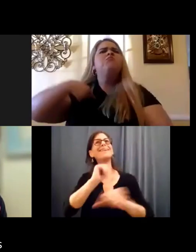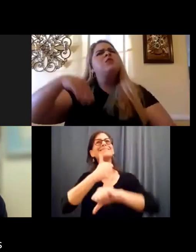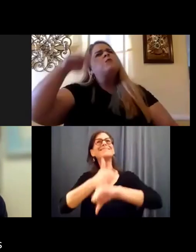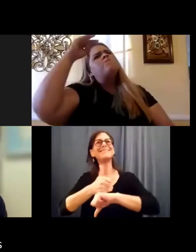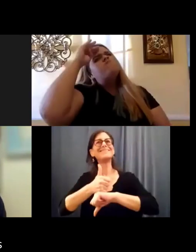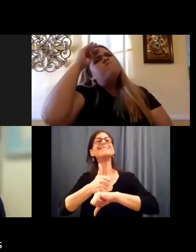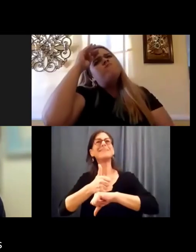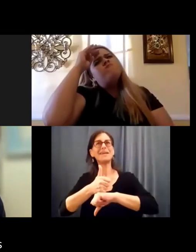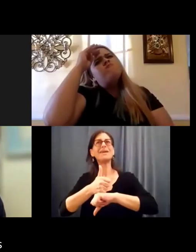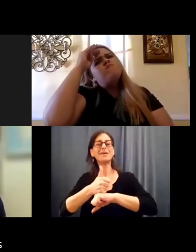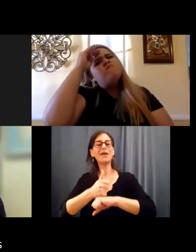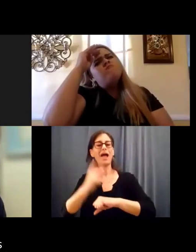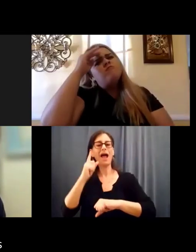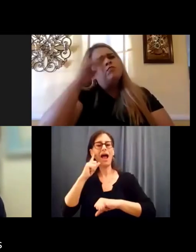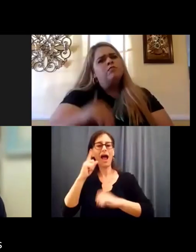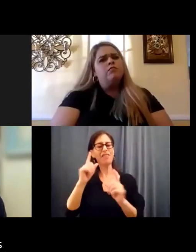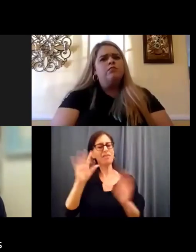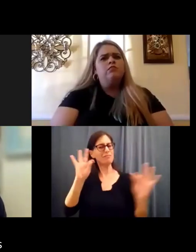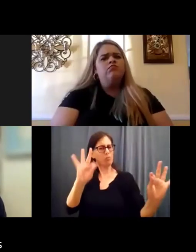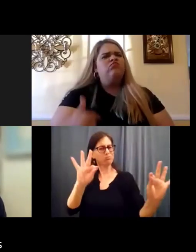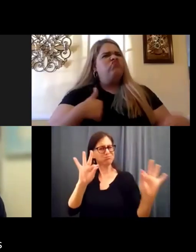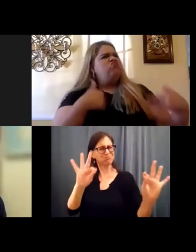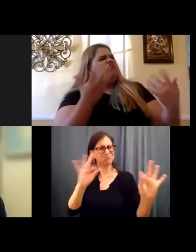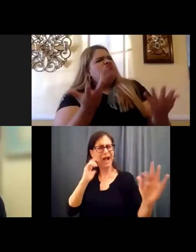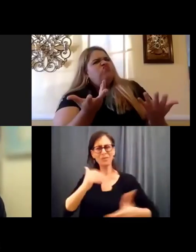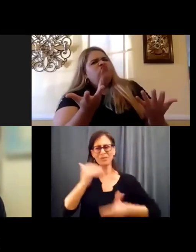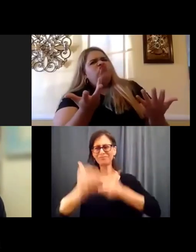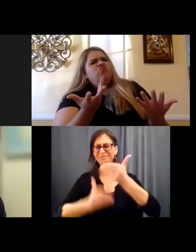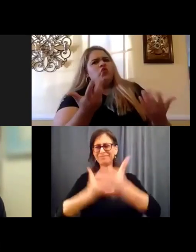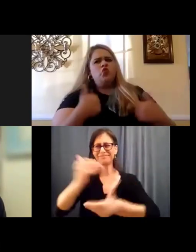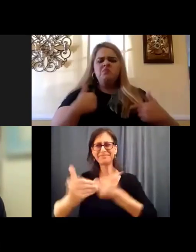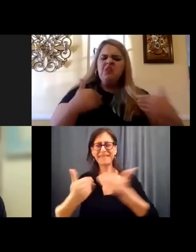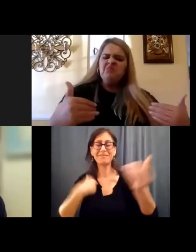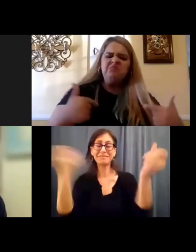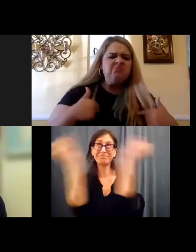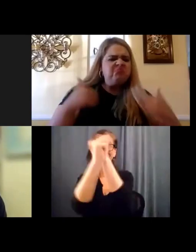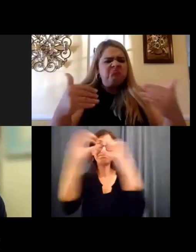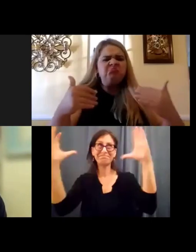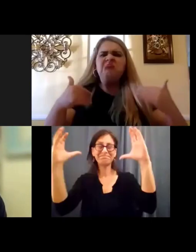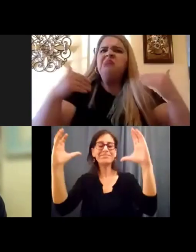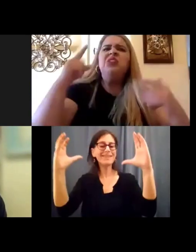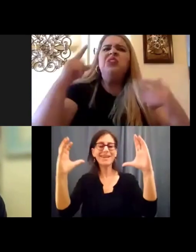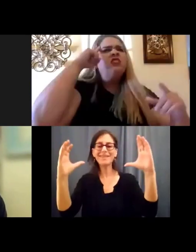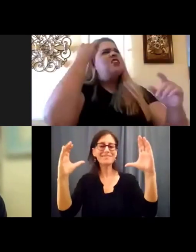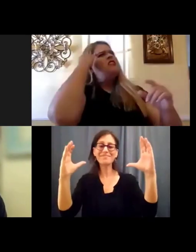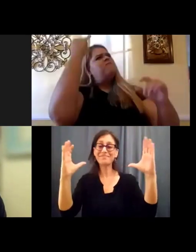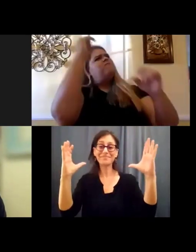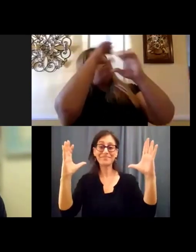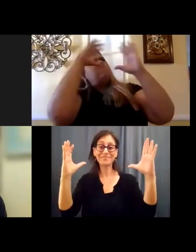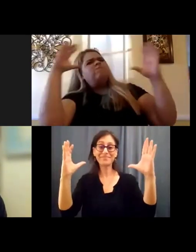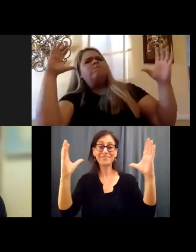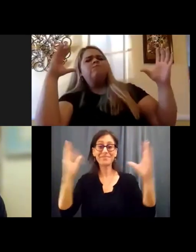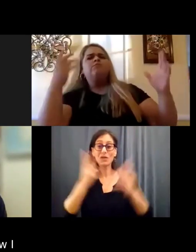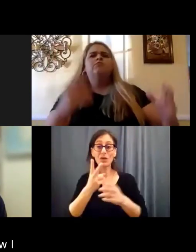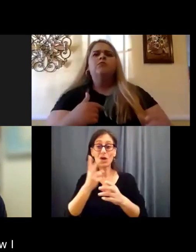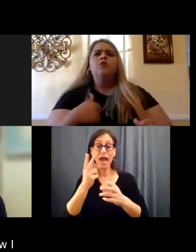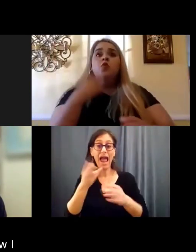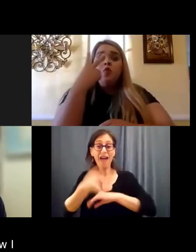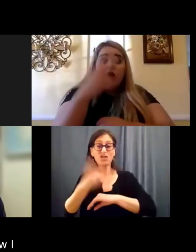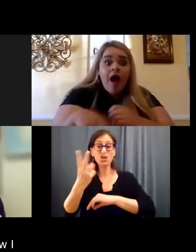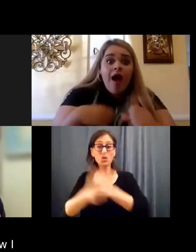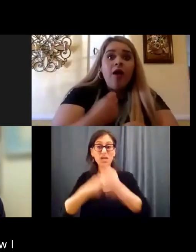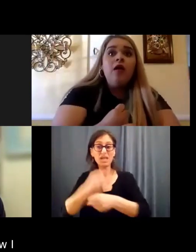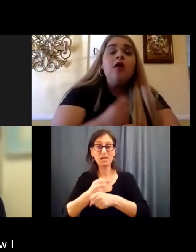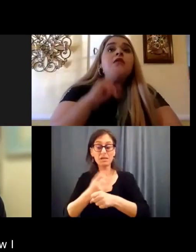was, you know, flawless. I was going to go forward. I had this idea and I, two years out, I suddenly